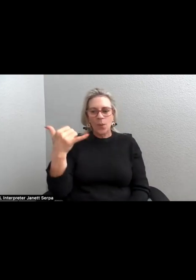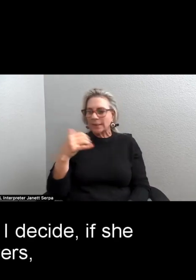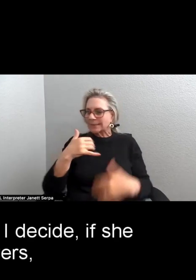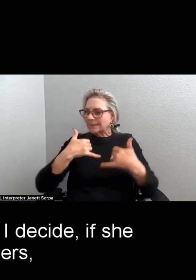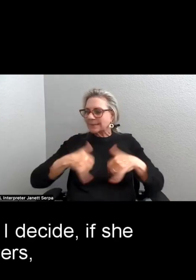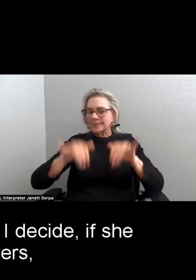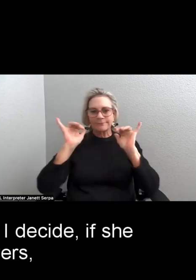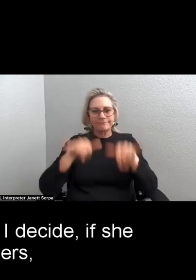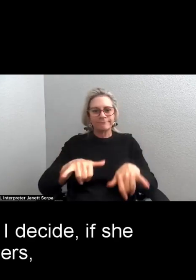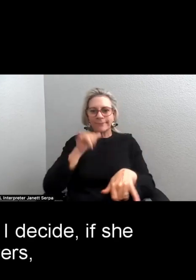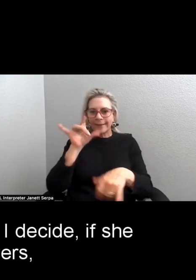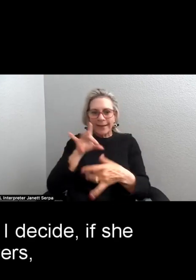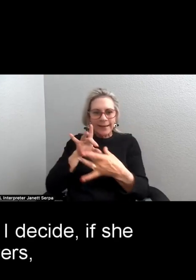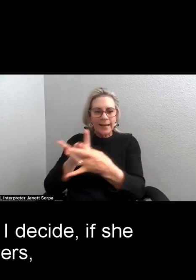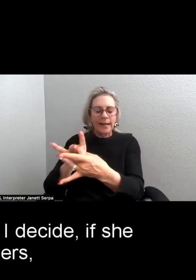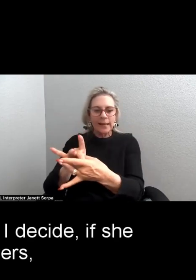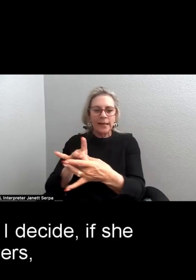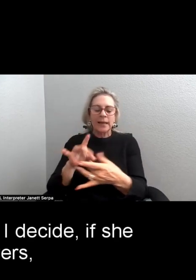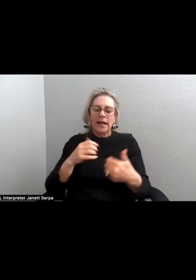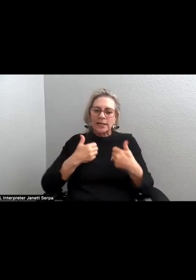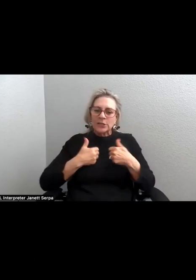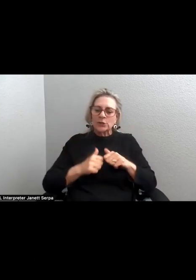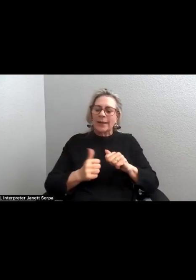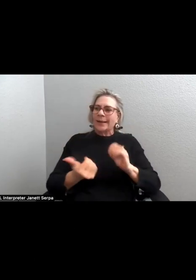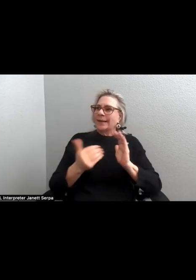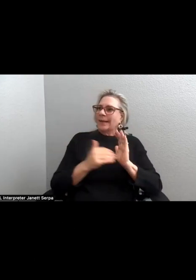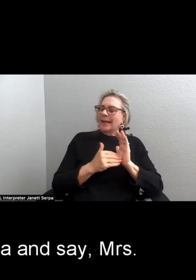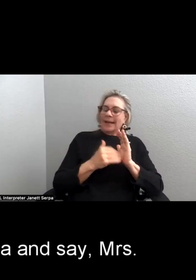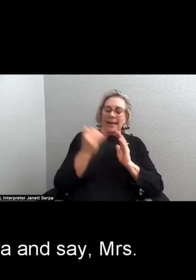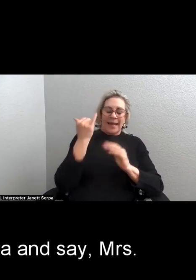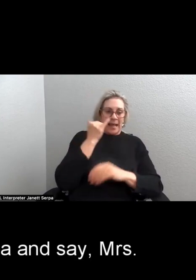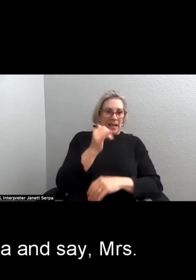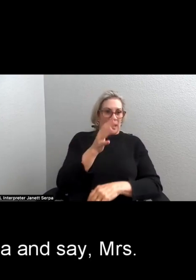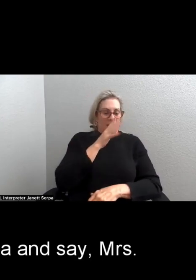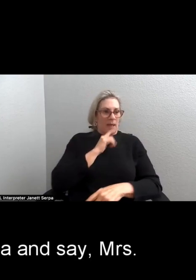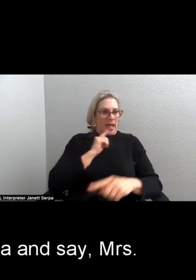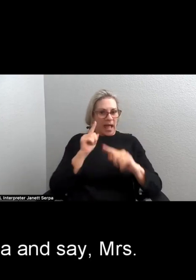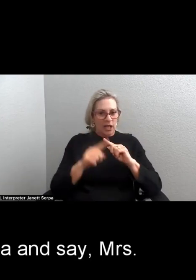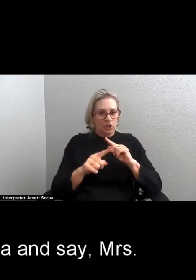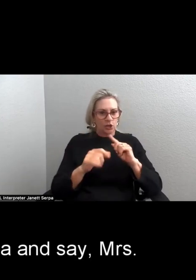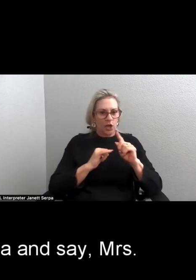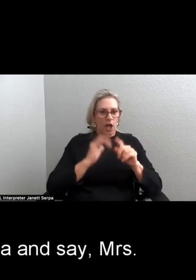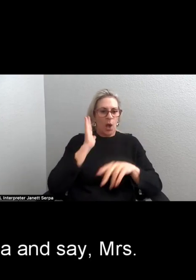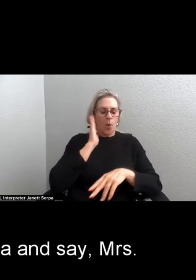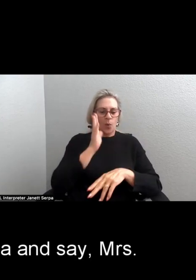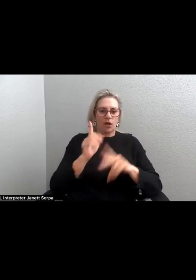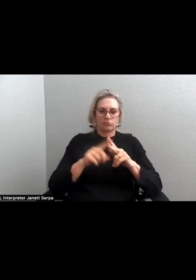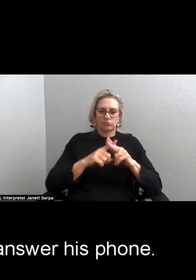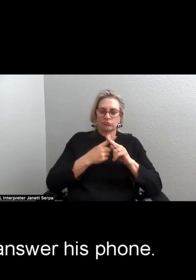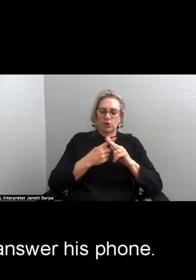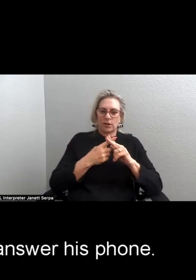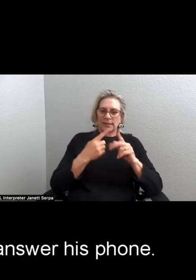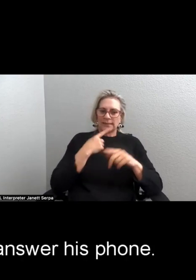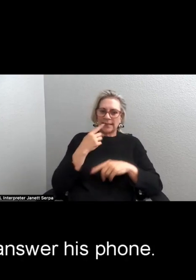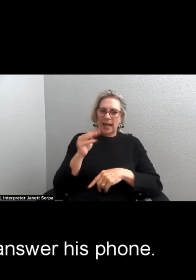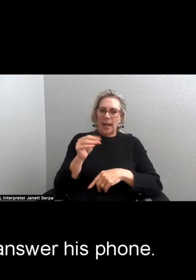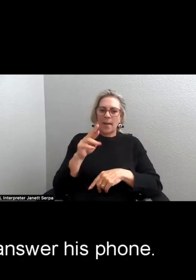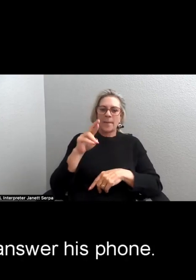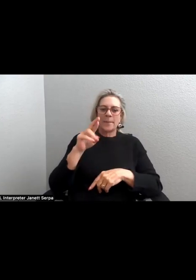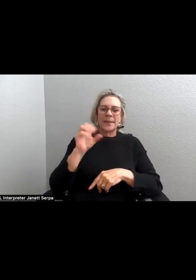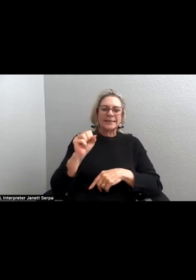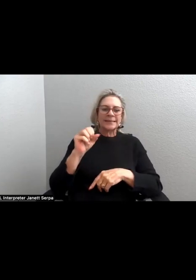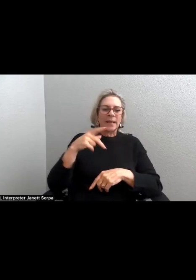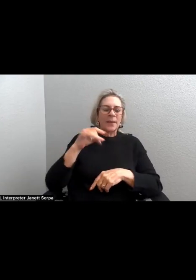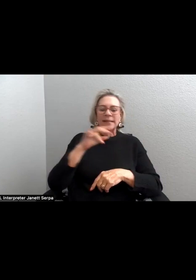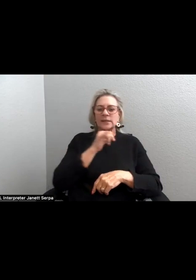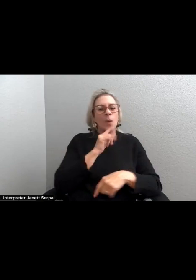While I try again, I decide if she answers, I'll preempt Amma and say, Mrs. Pye's son doesn't answer his